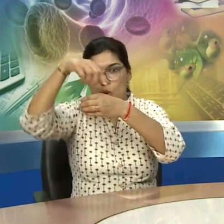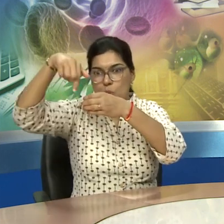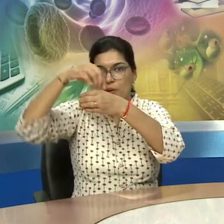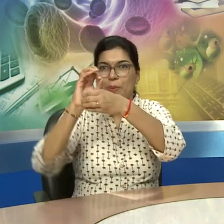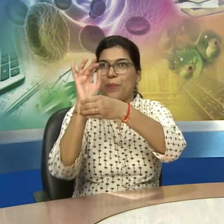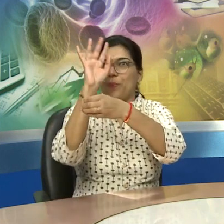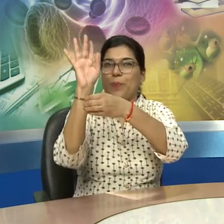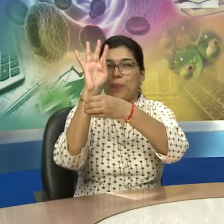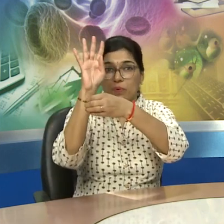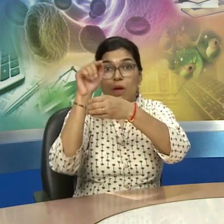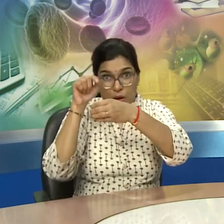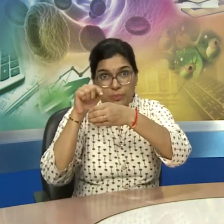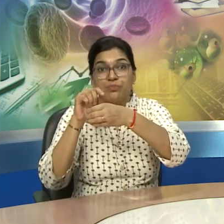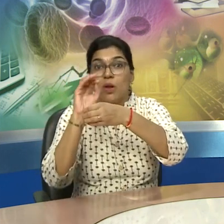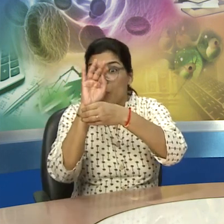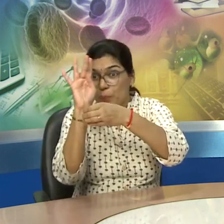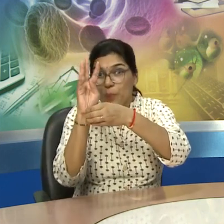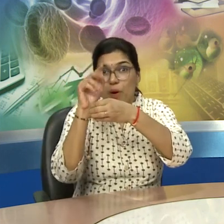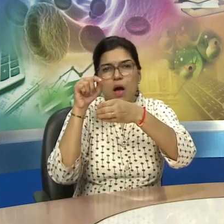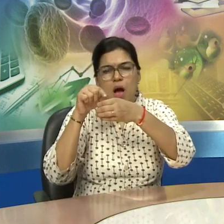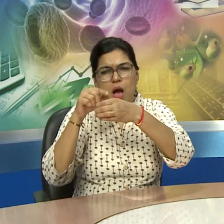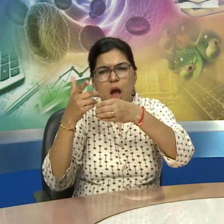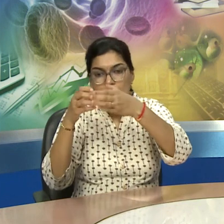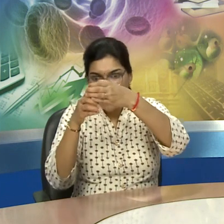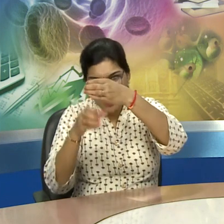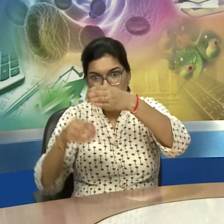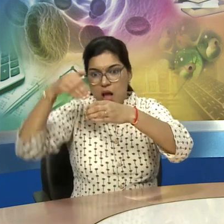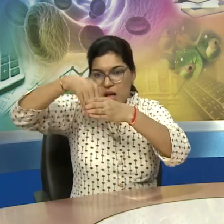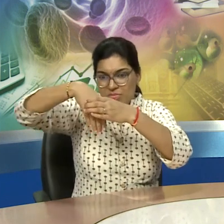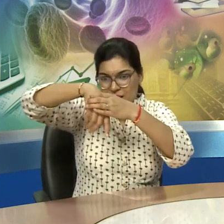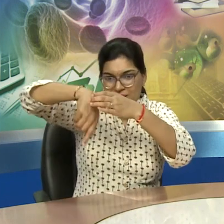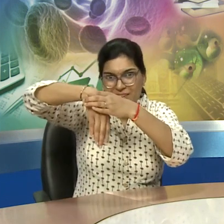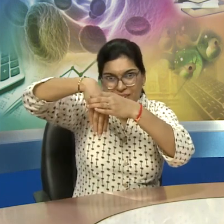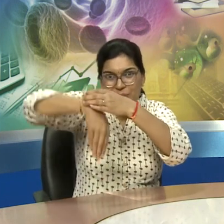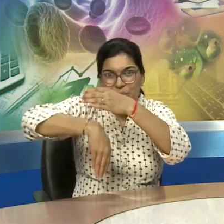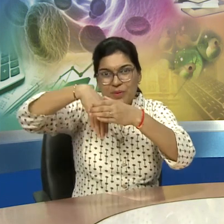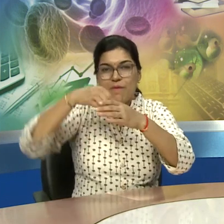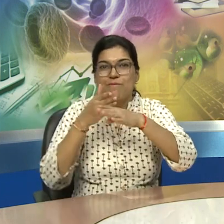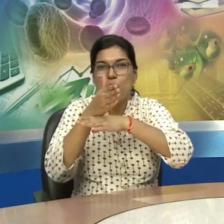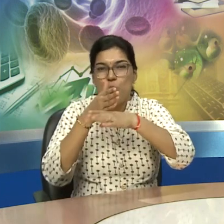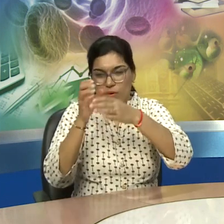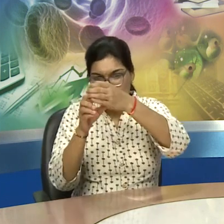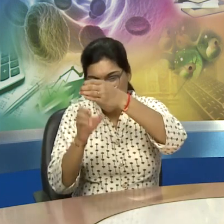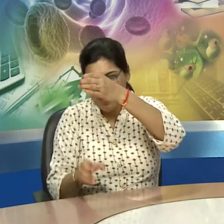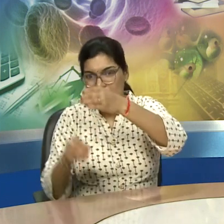so they had an idea of getting light in the mines